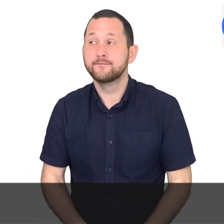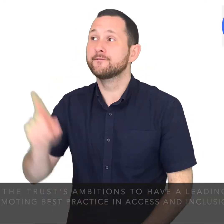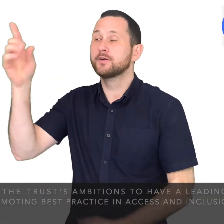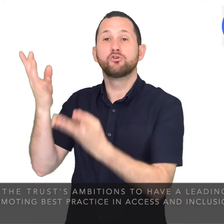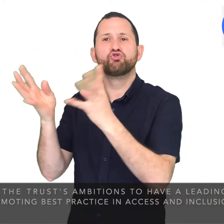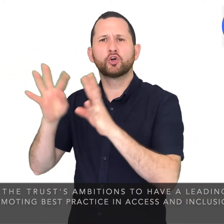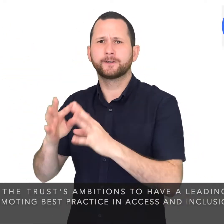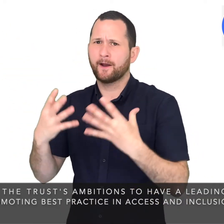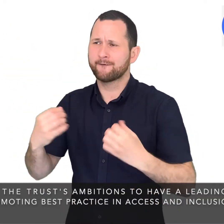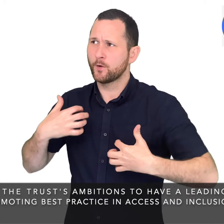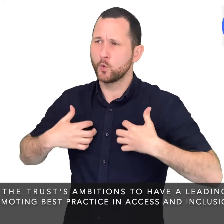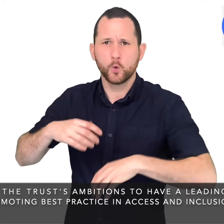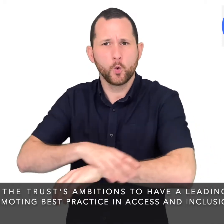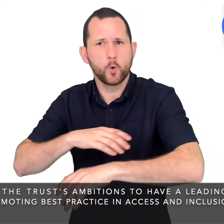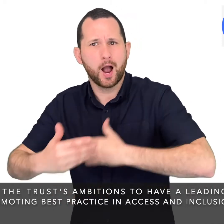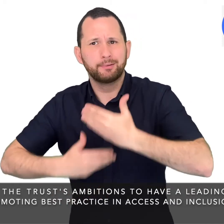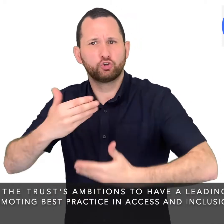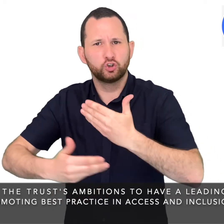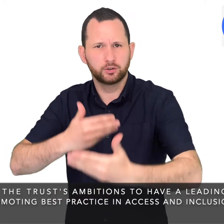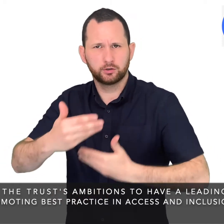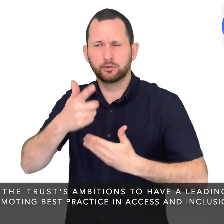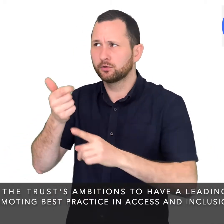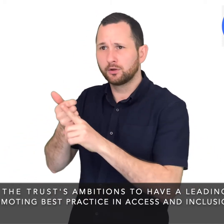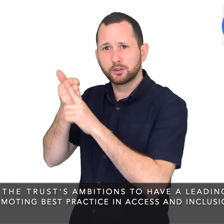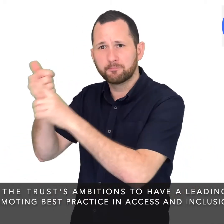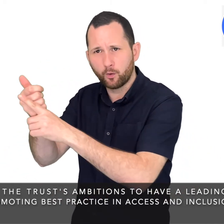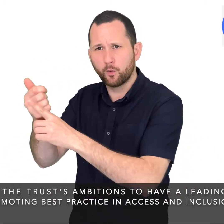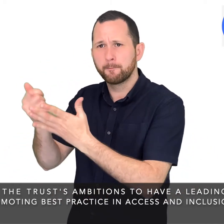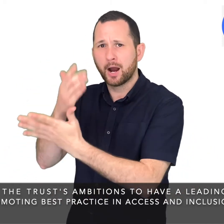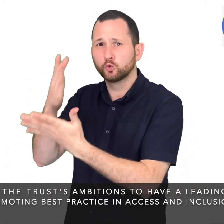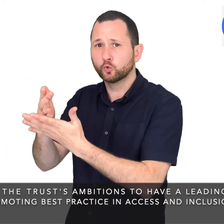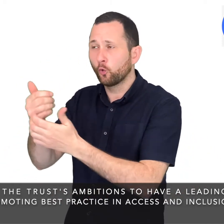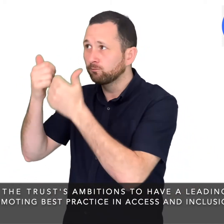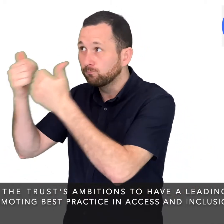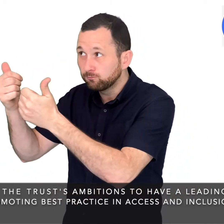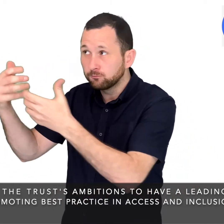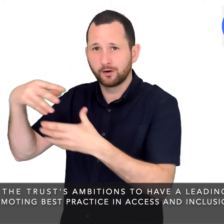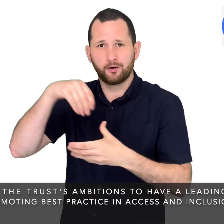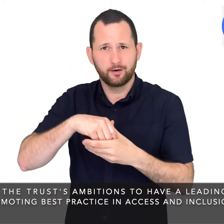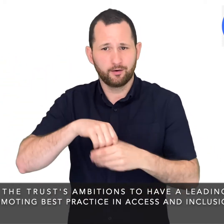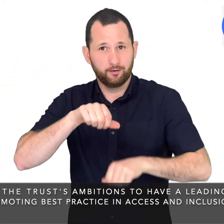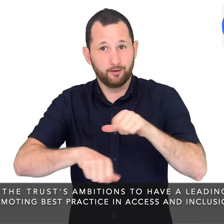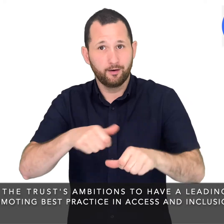Support the Trust's ambitions to have a leading role in promoting best practice in access and inclusion